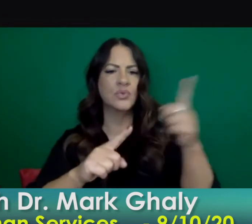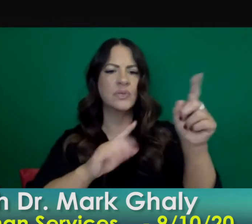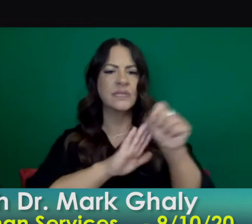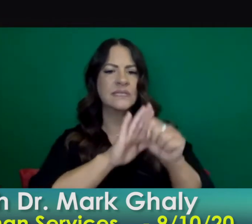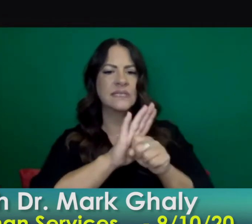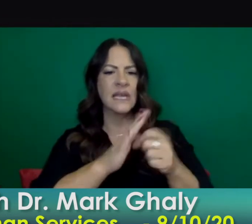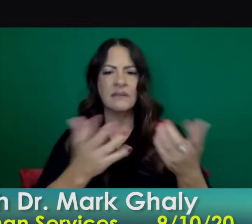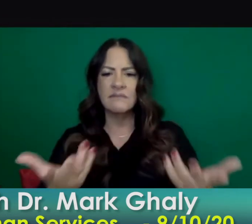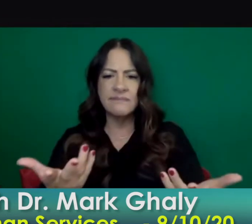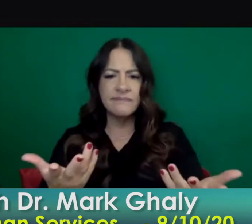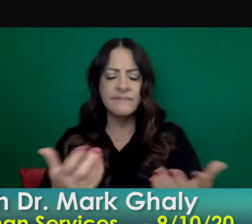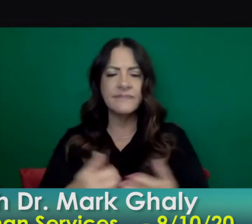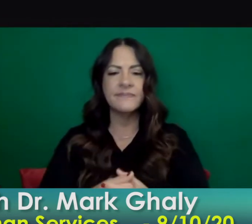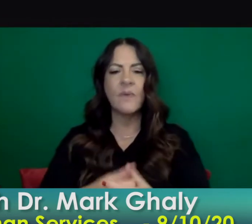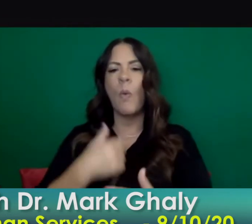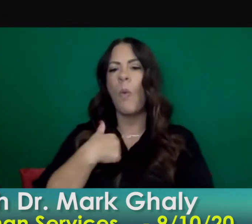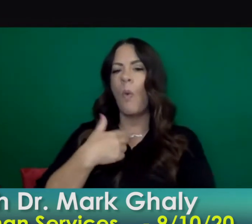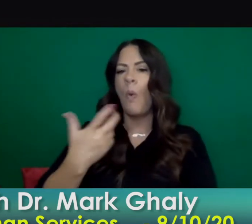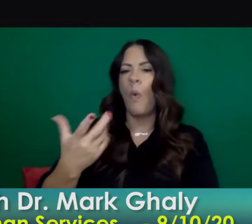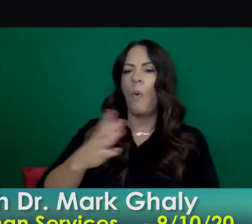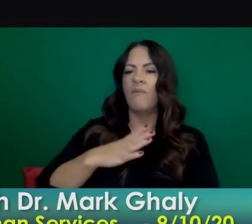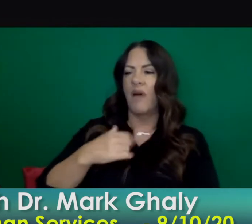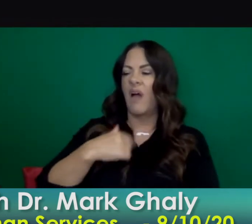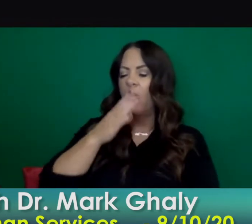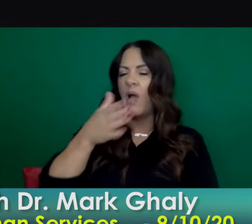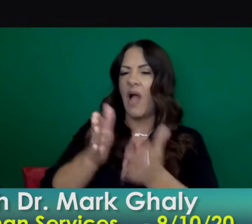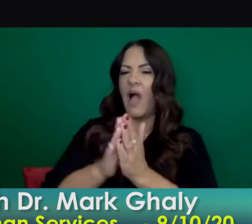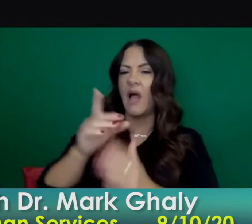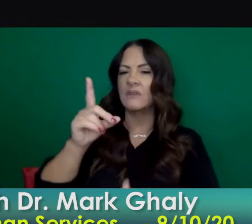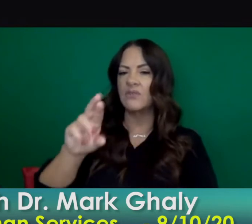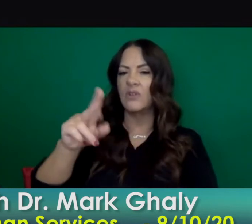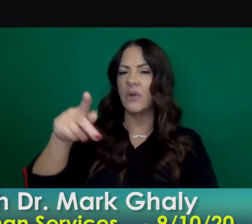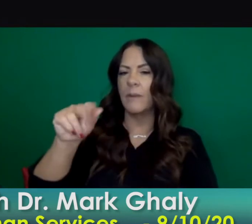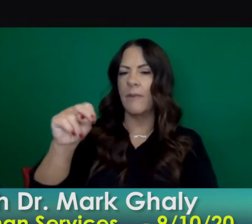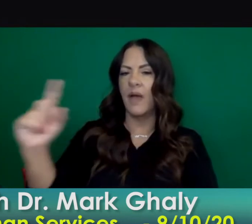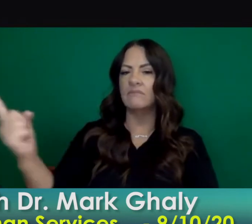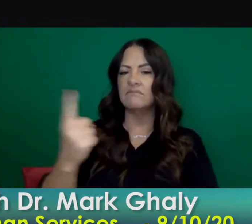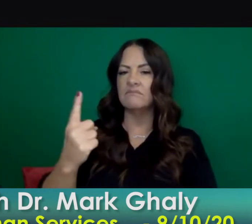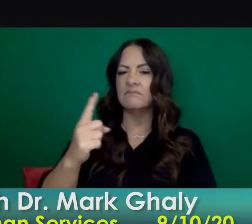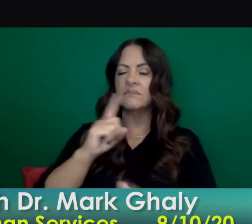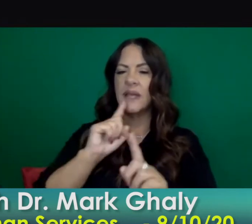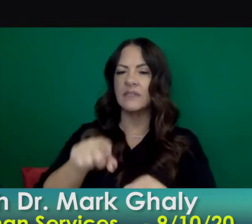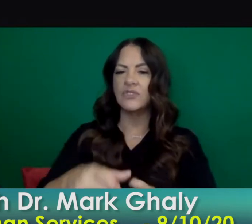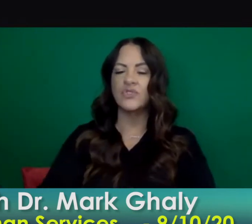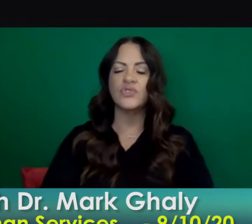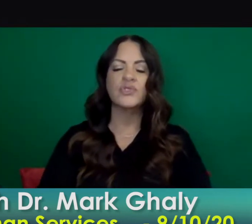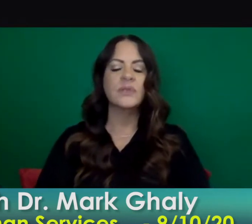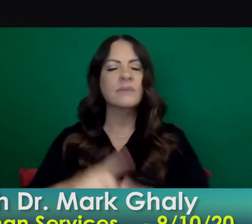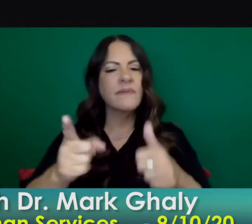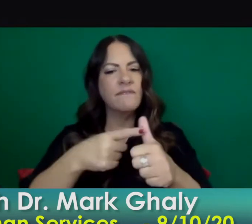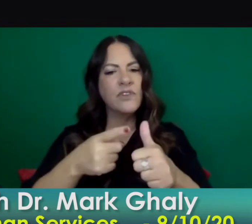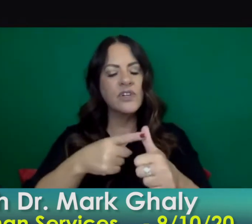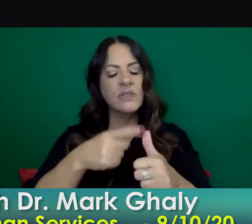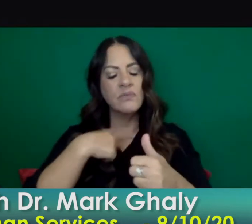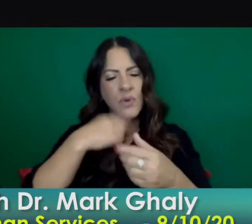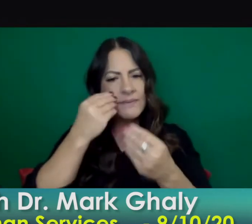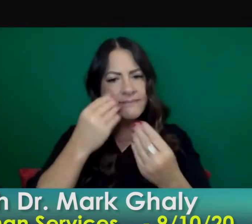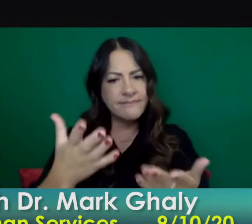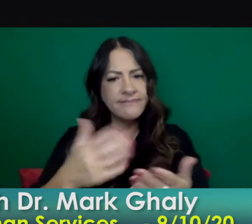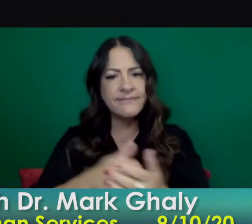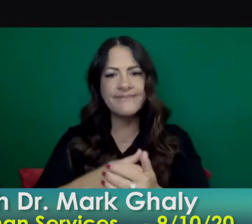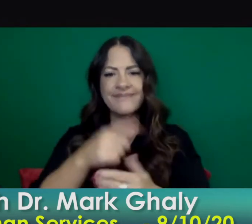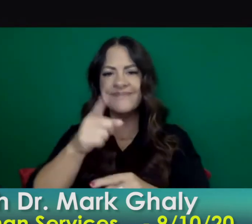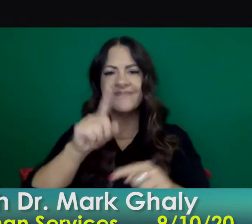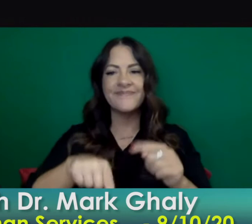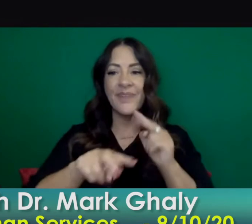i'll i'll have dr pon come up in just a moment uh but the first thing to say is uh you cannot see the